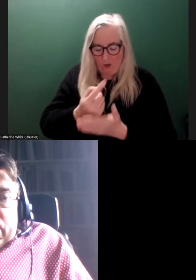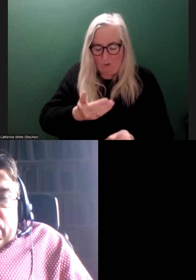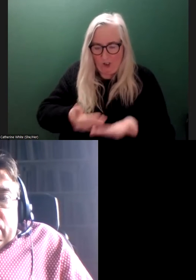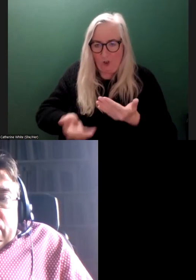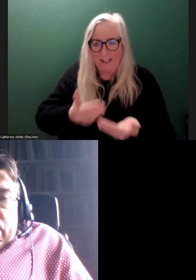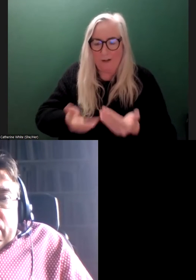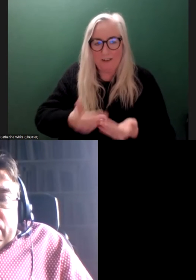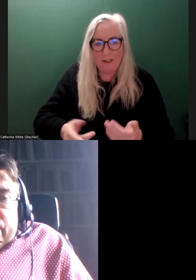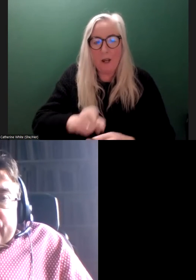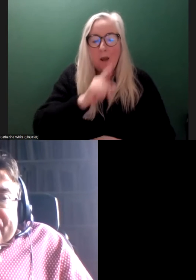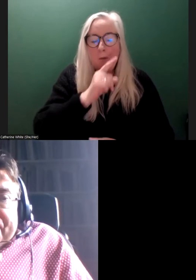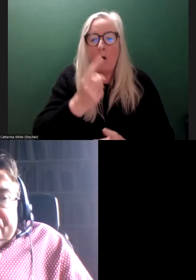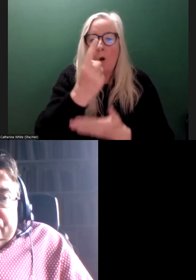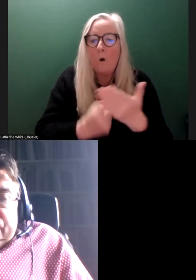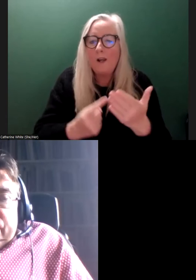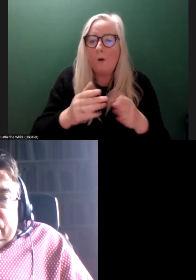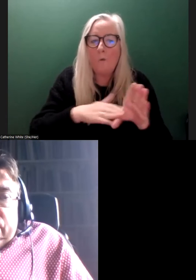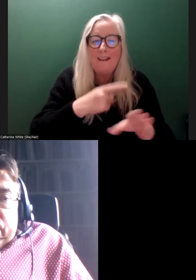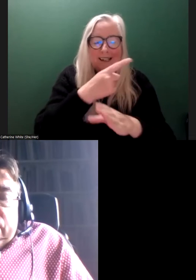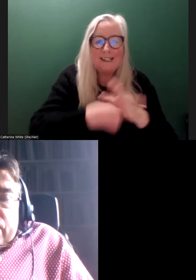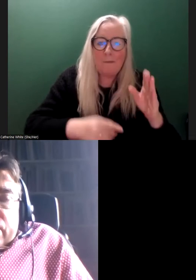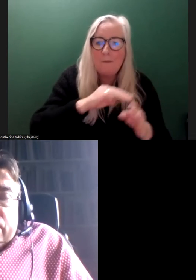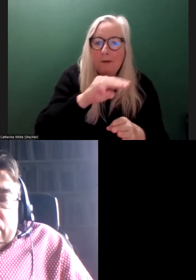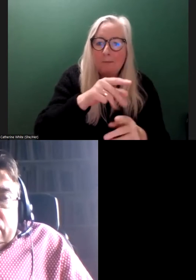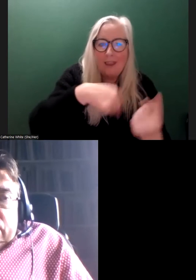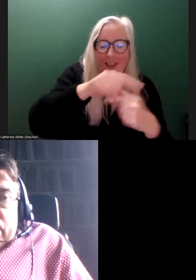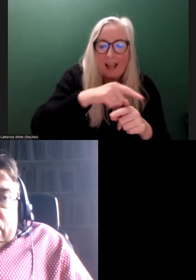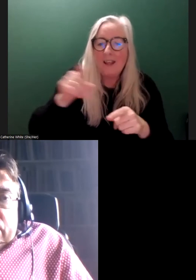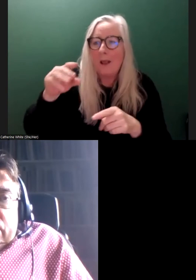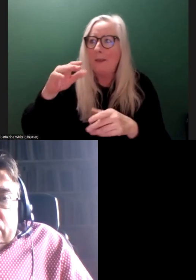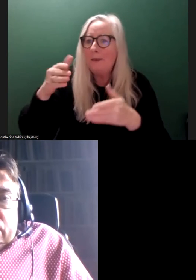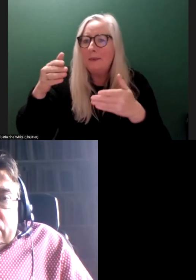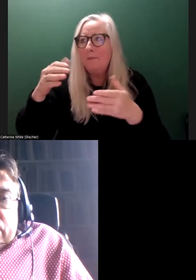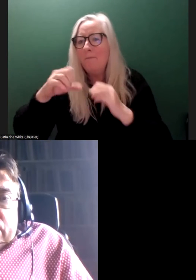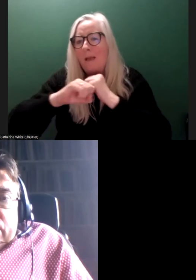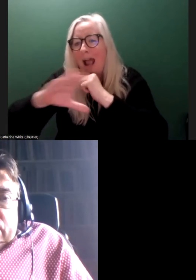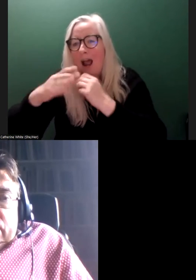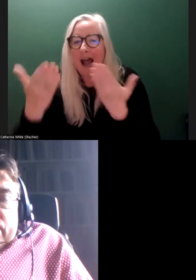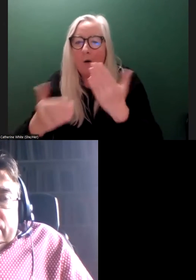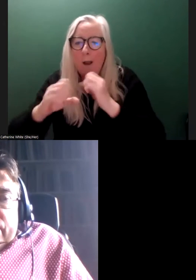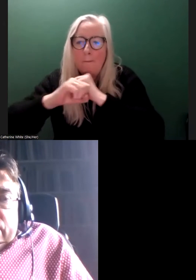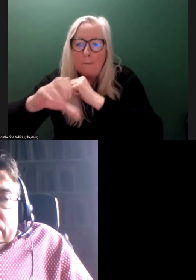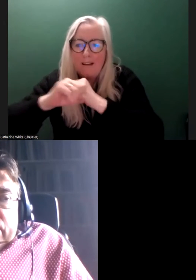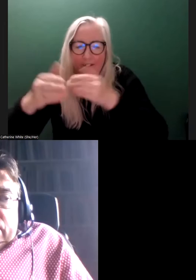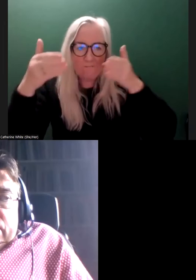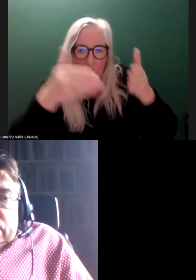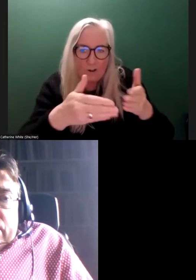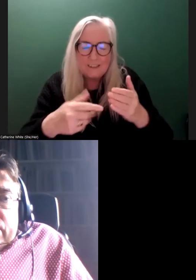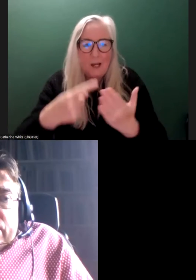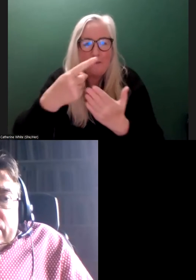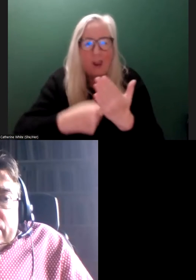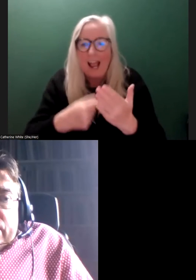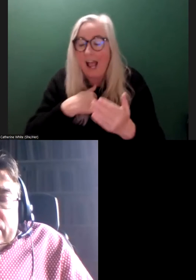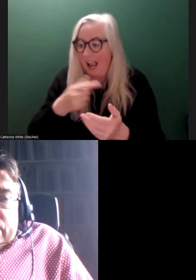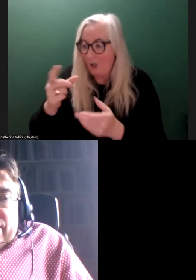only seems to happen with disabled people and disabled perspectives. The media focuses on it and policy focuses on it. You get that little thing